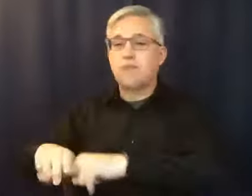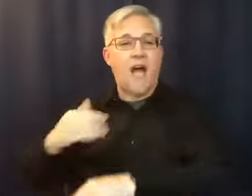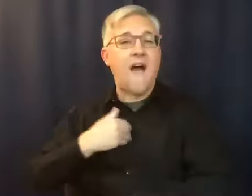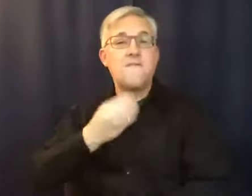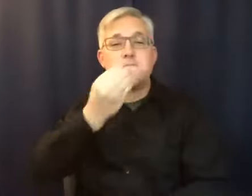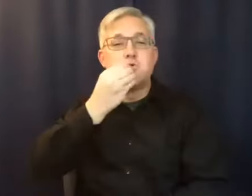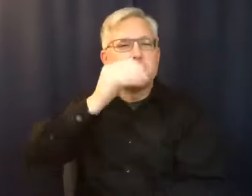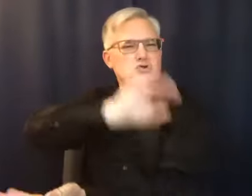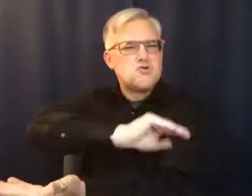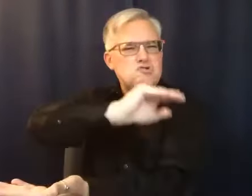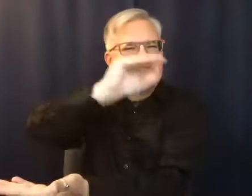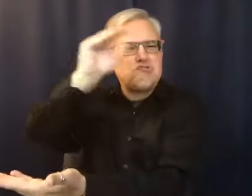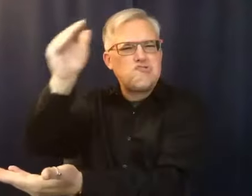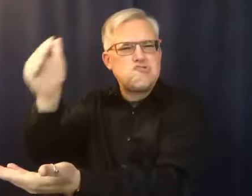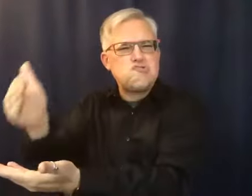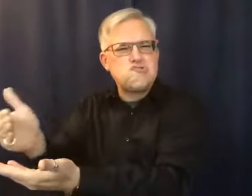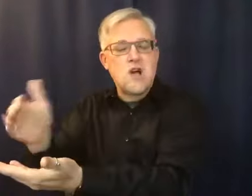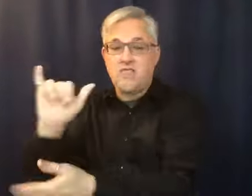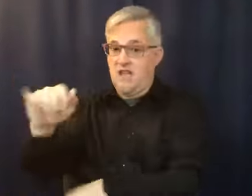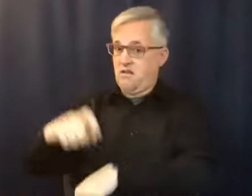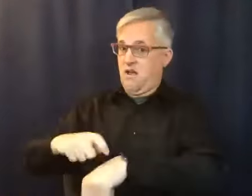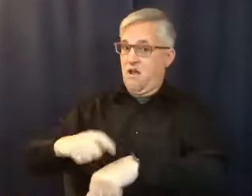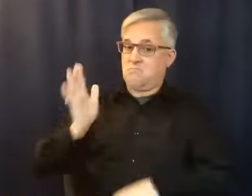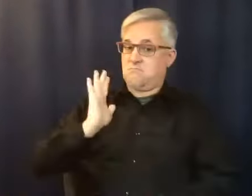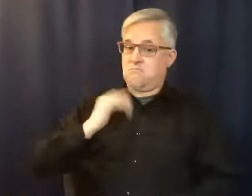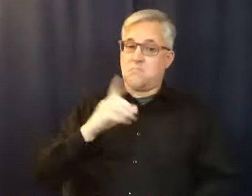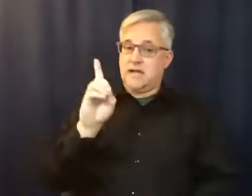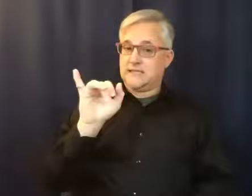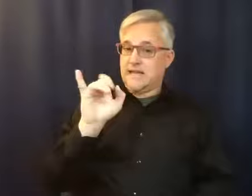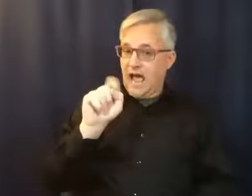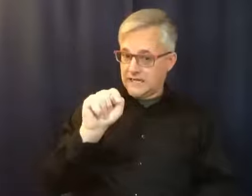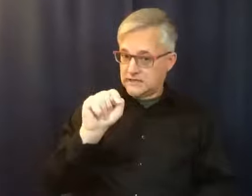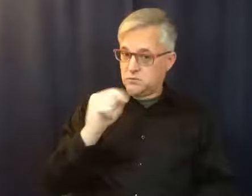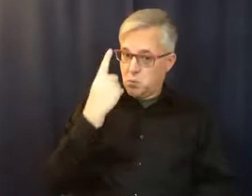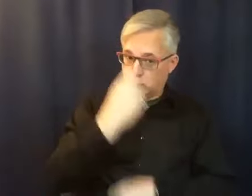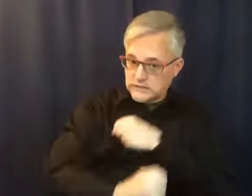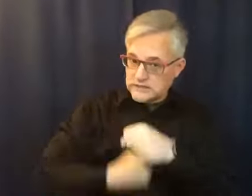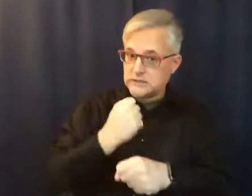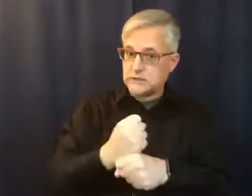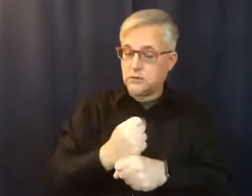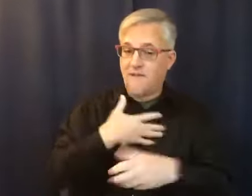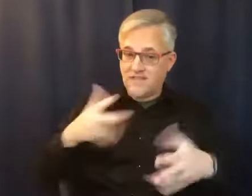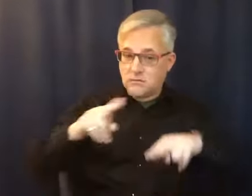I had been on a diet for over a year and lost over 100 pounds. And I knew that I was hungry.